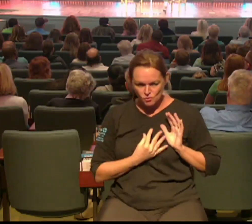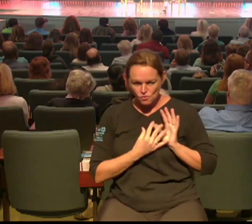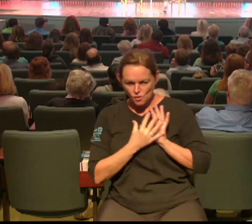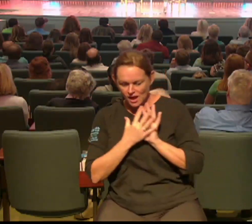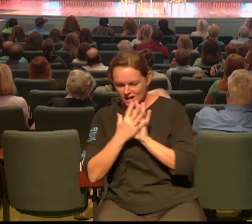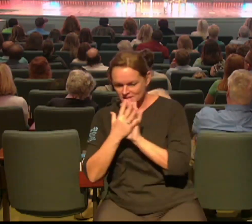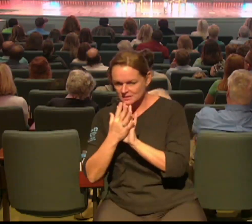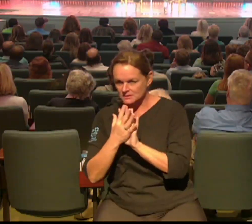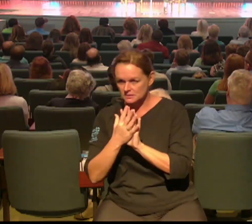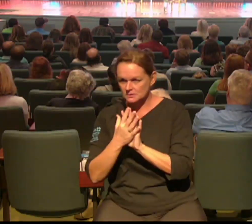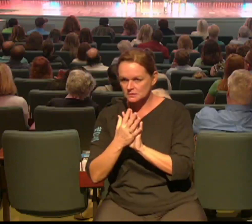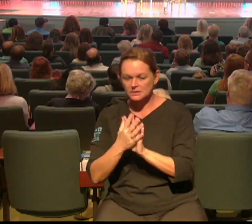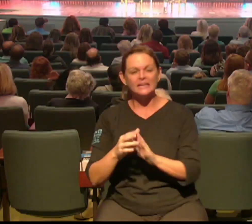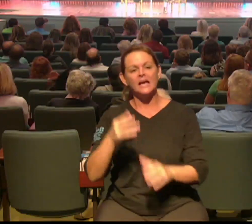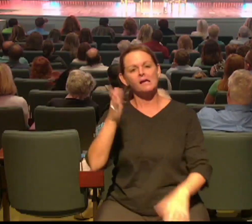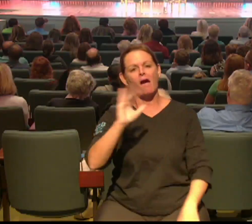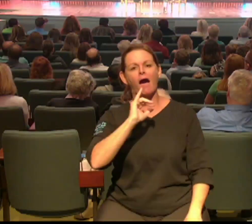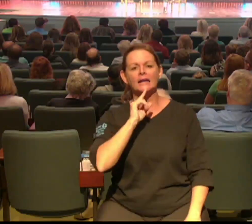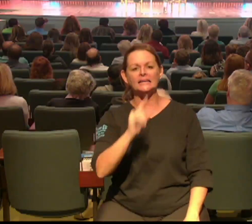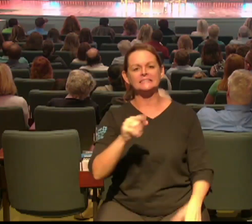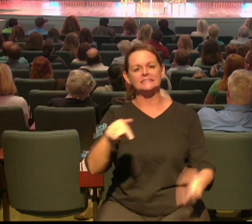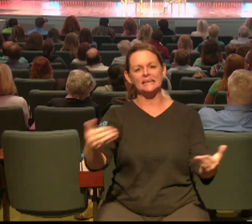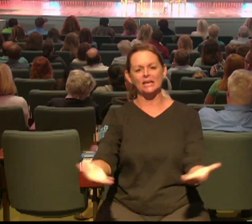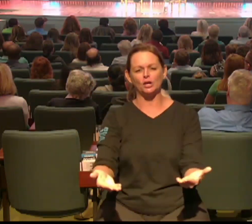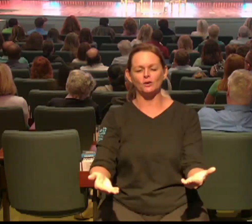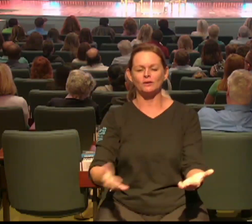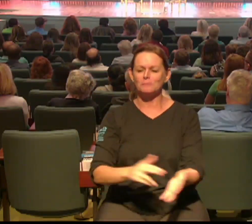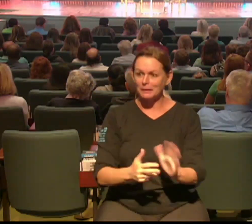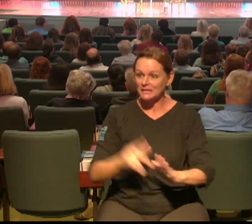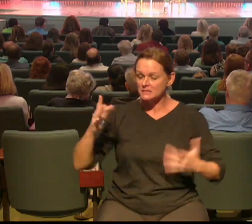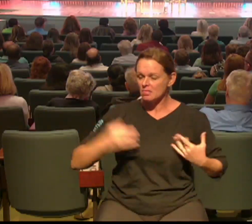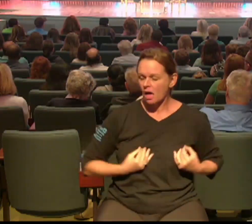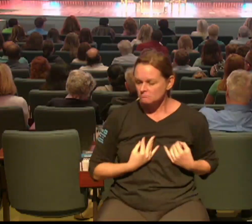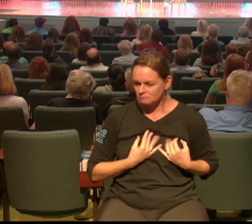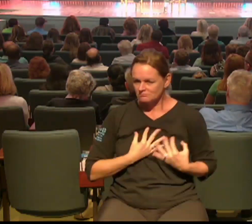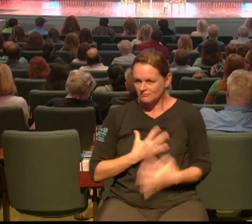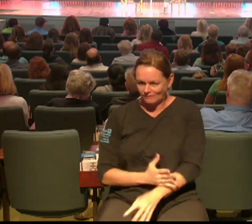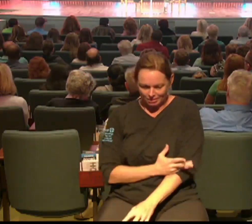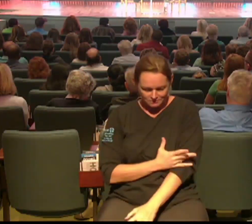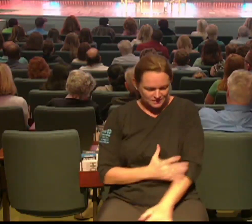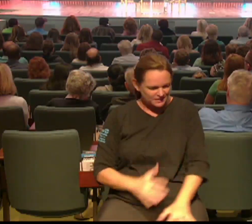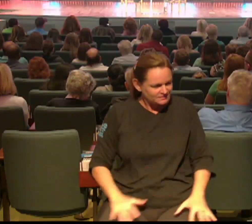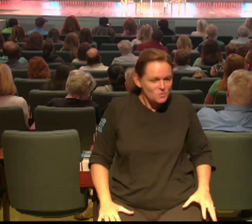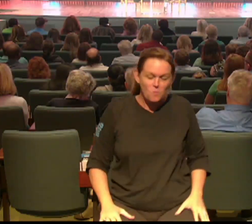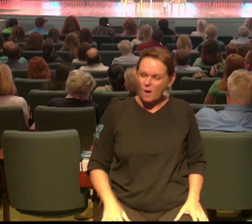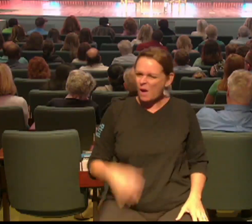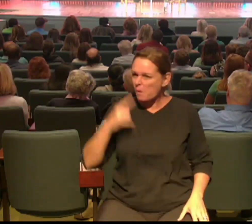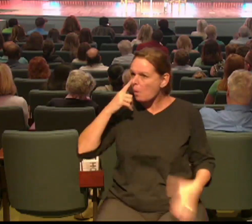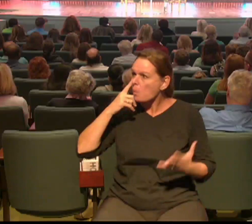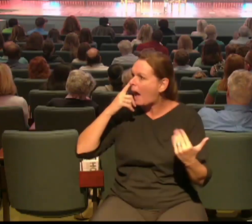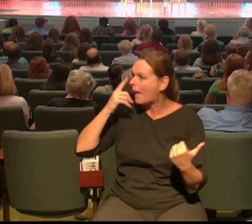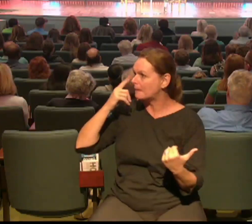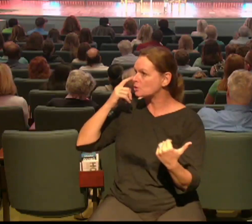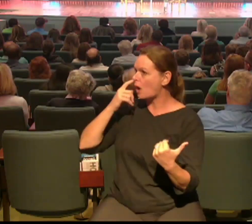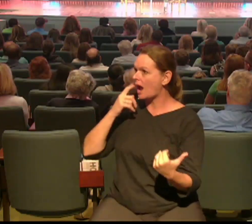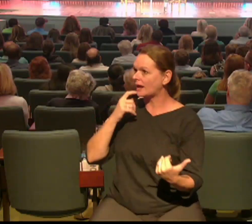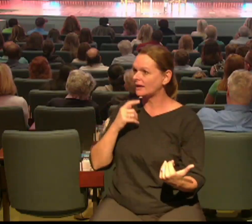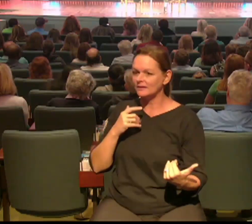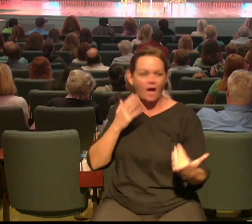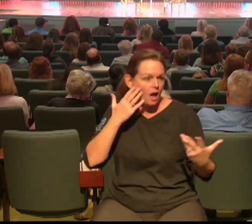he is everywhere but there is something different about the manifest presence of Jesus we are gathered under his name under his authority when we're